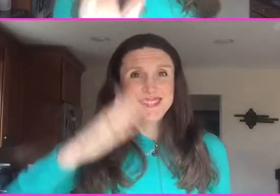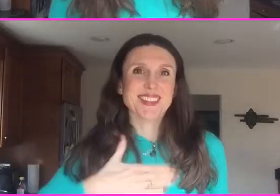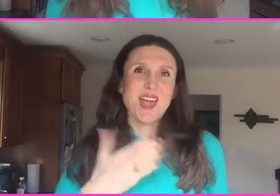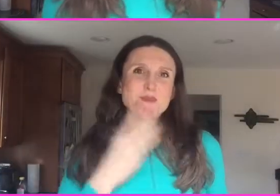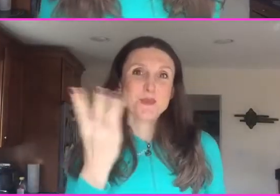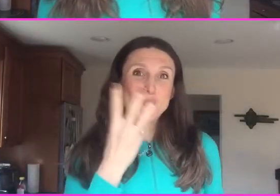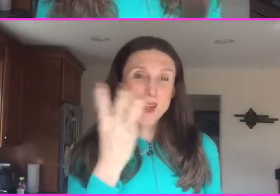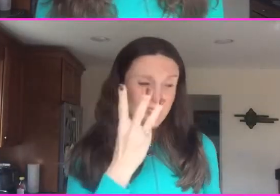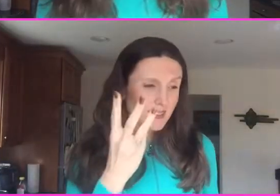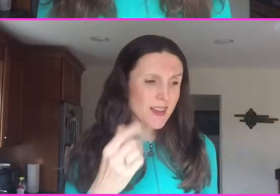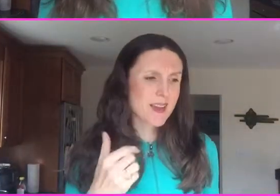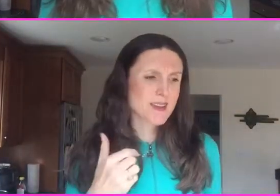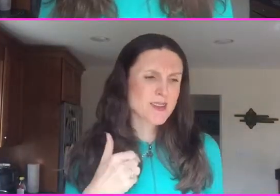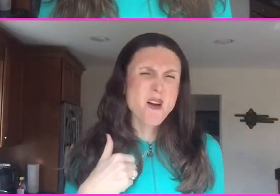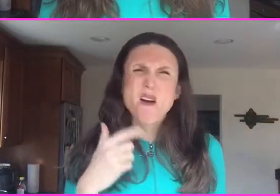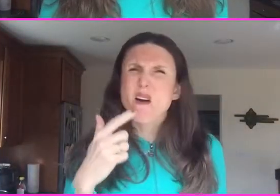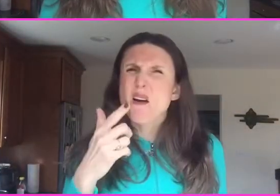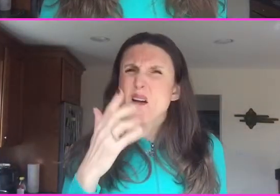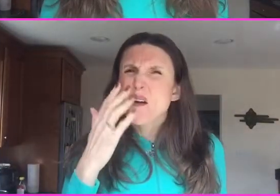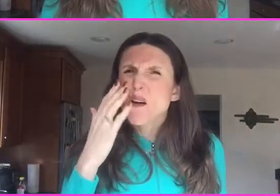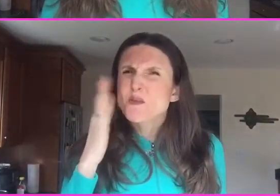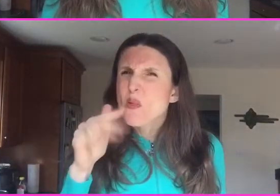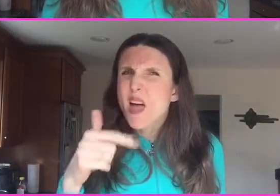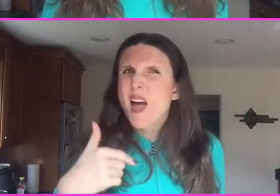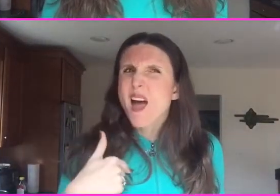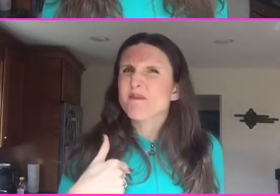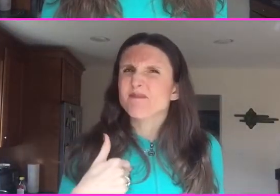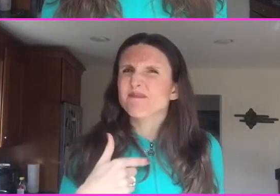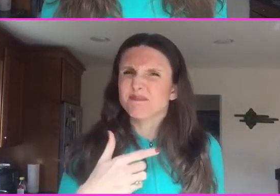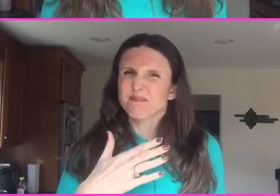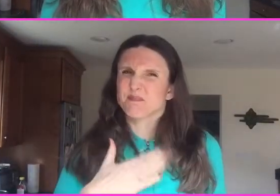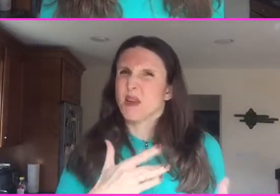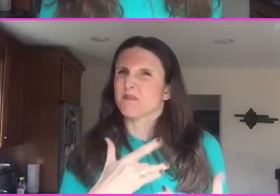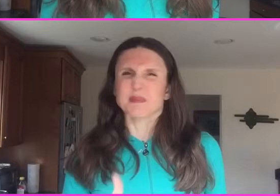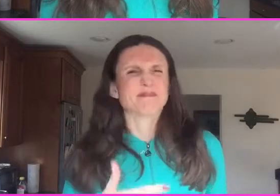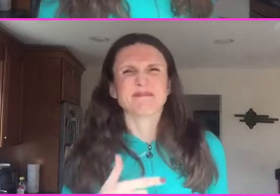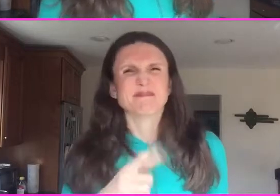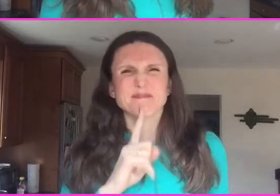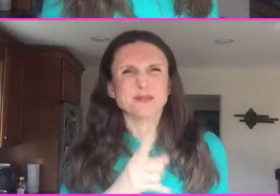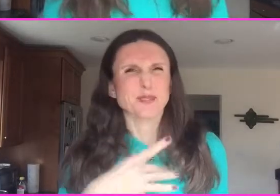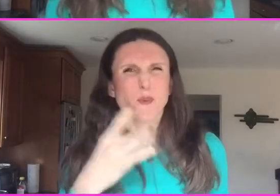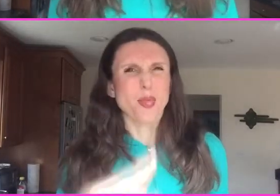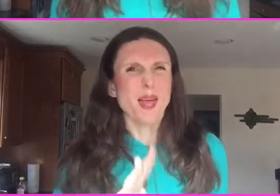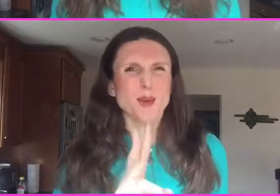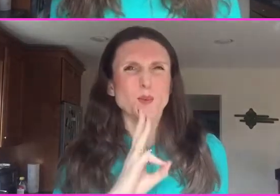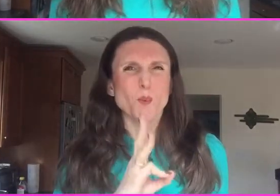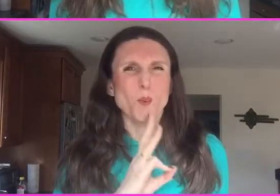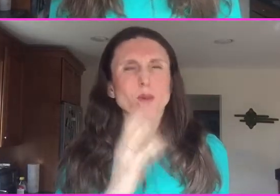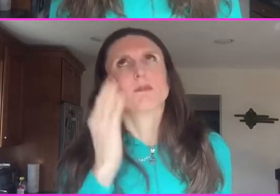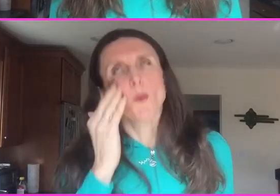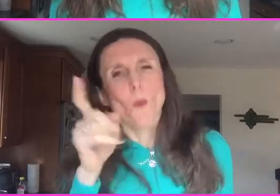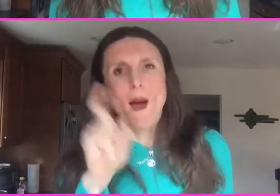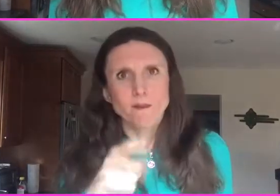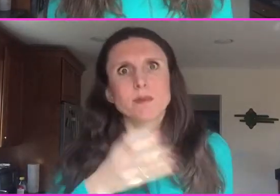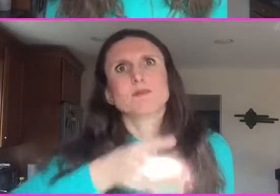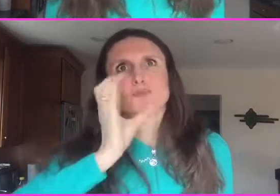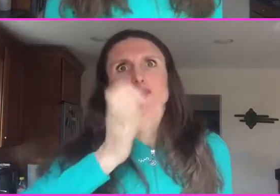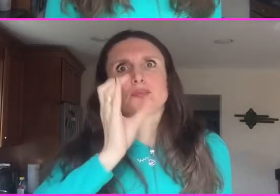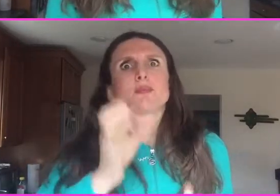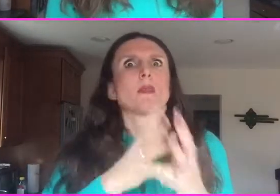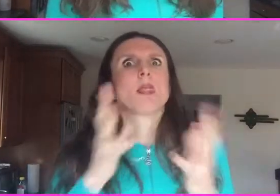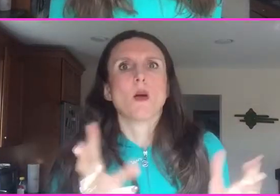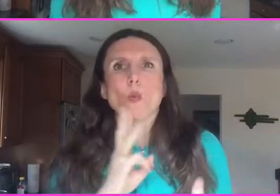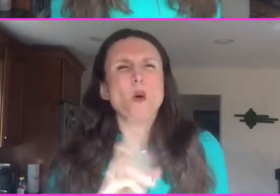Hey guys, happy hump day. I'm gonna give you a tip today on making your water more interesting. I'm actually doing a three-day plant-based